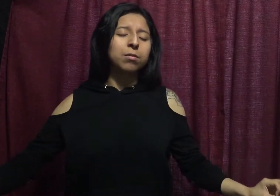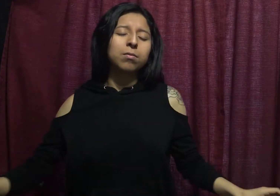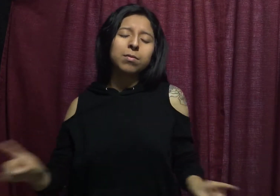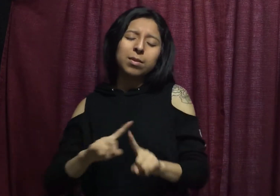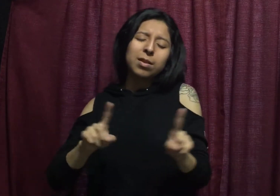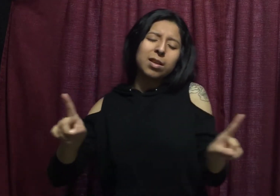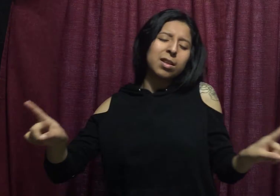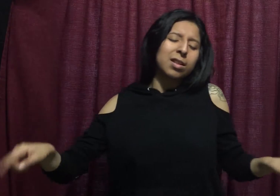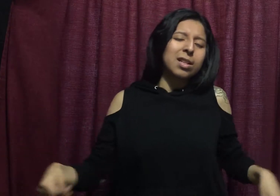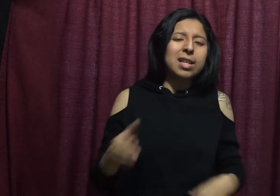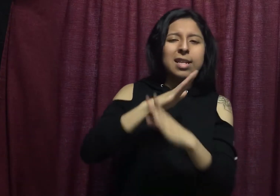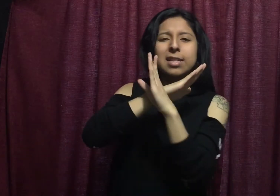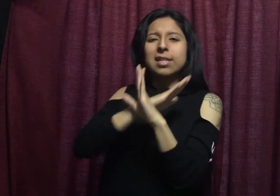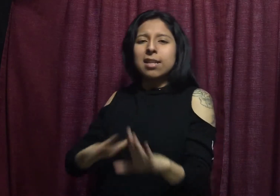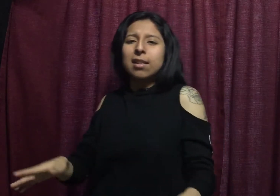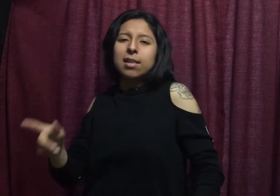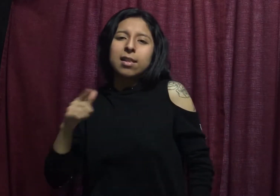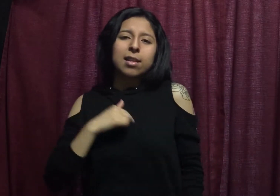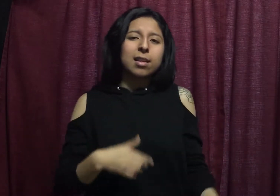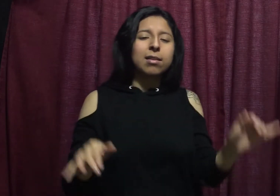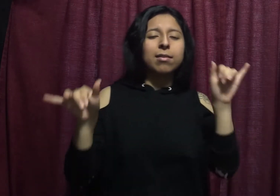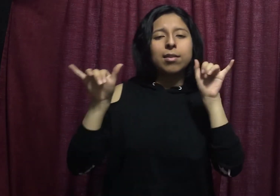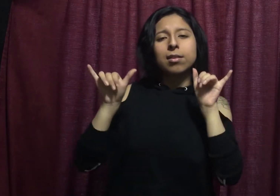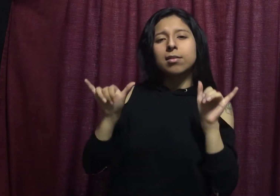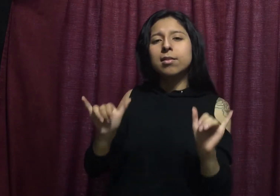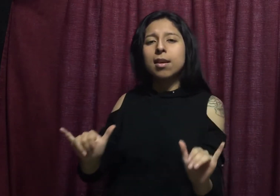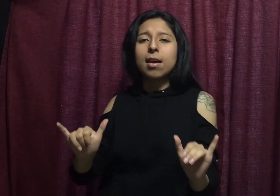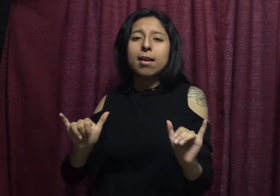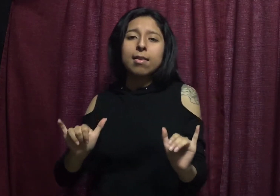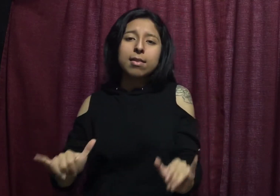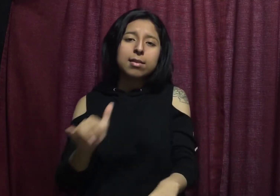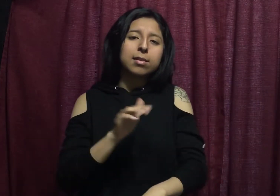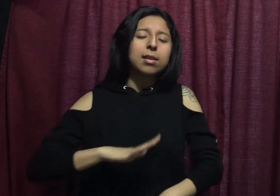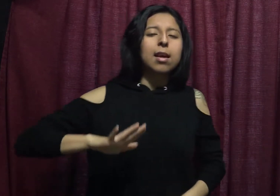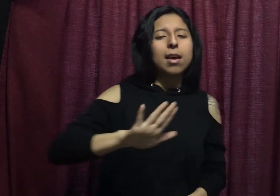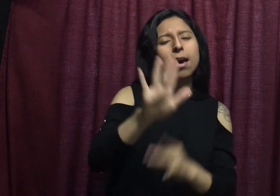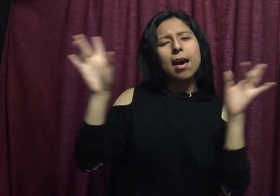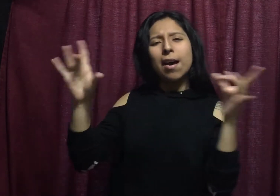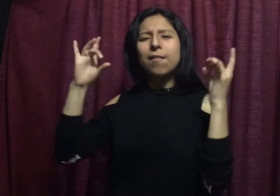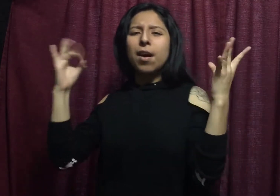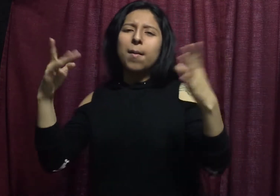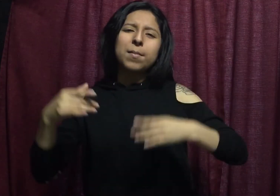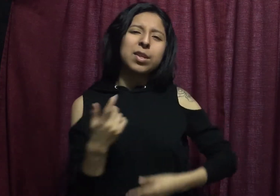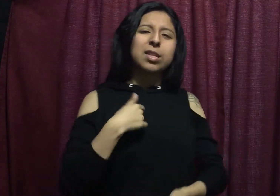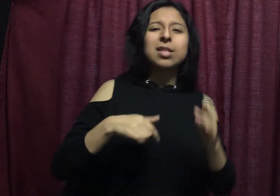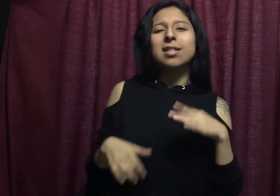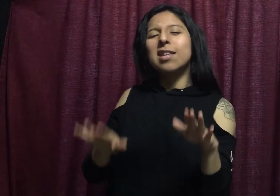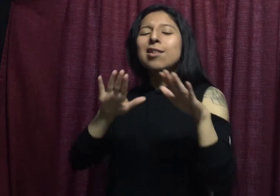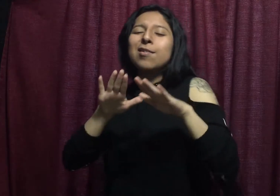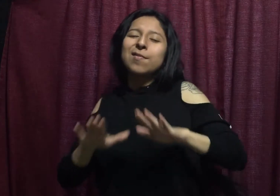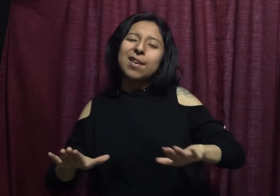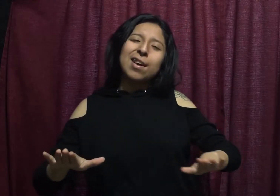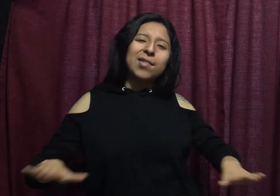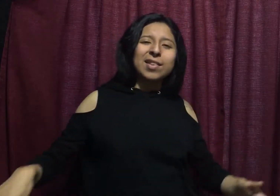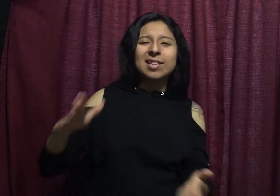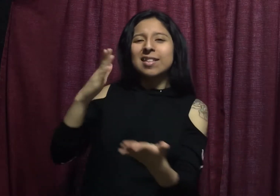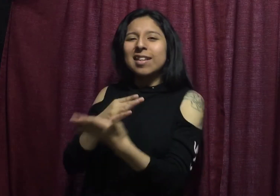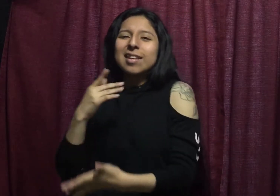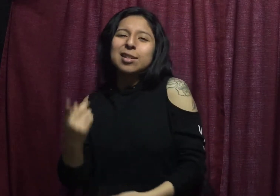but I'm at one with the silence I found peace in your voice Can't